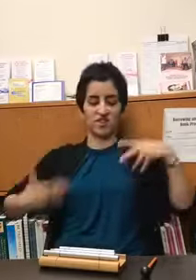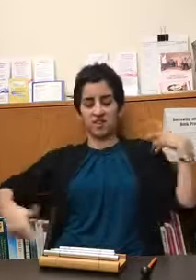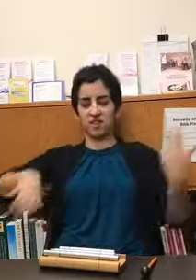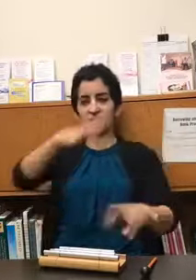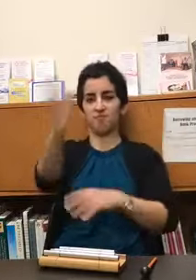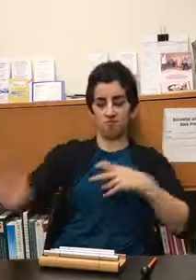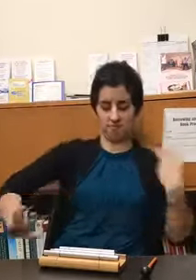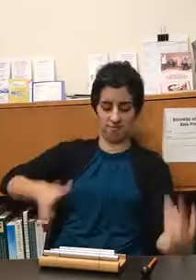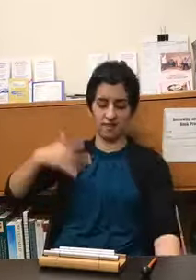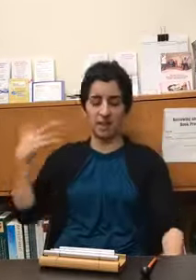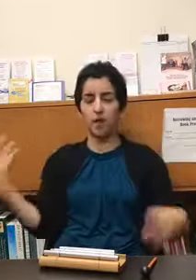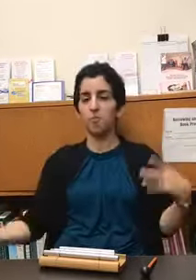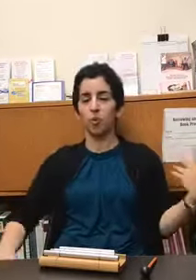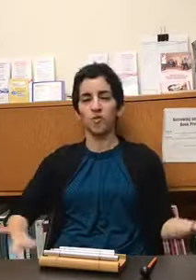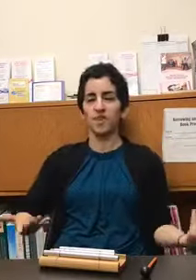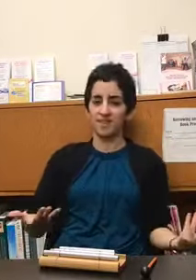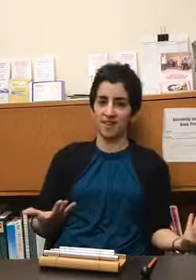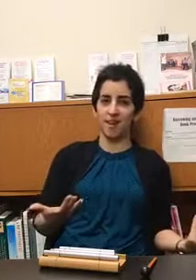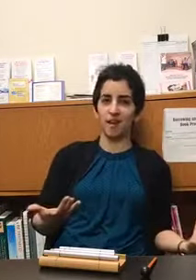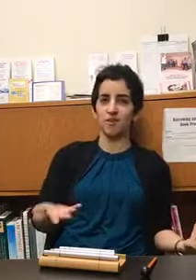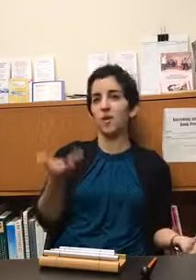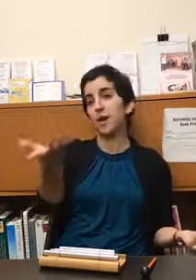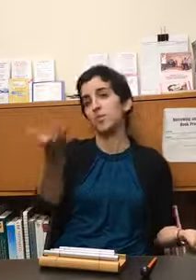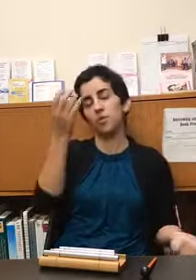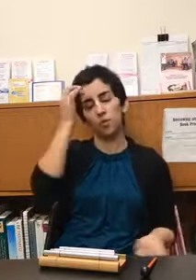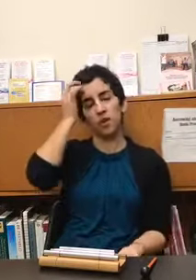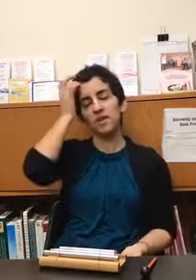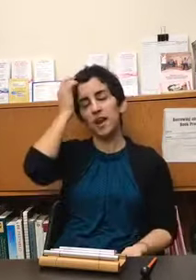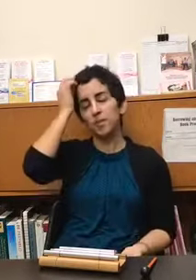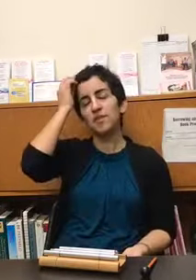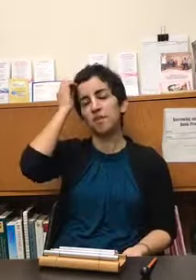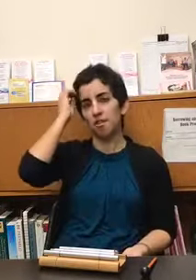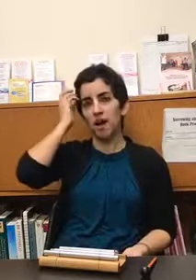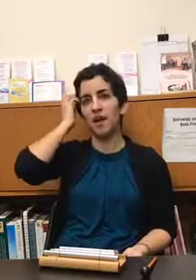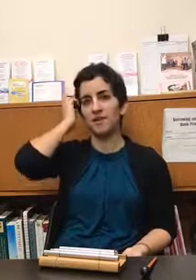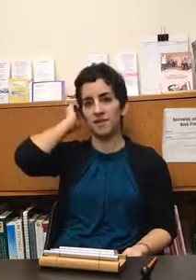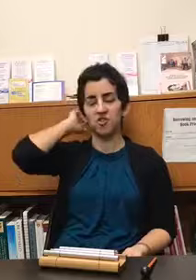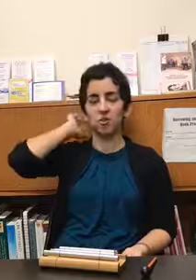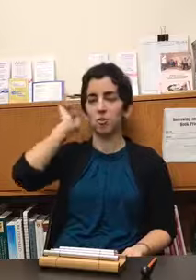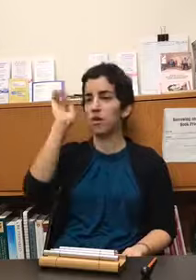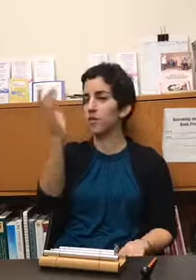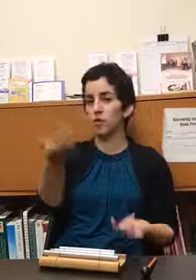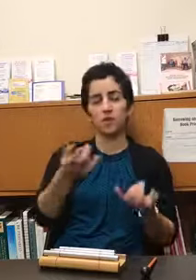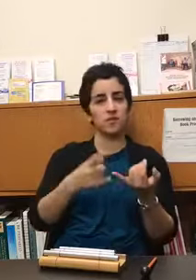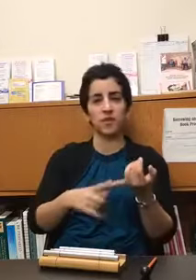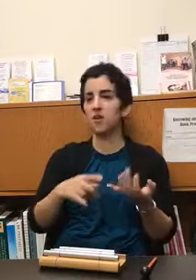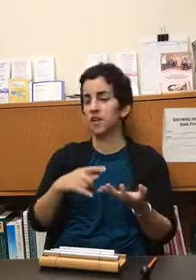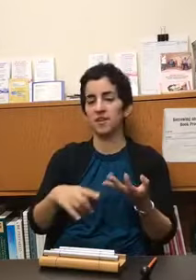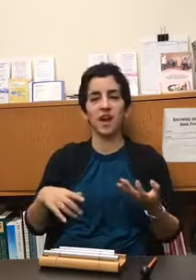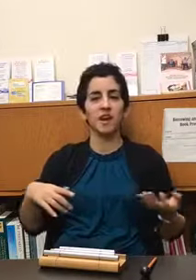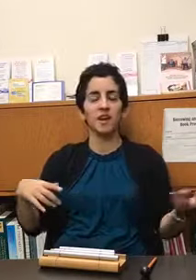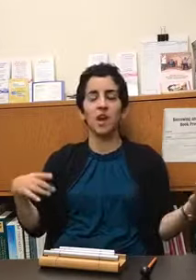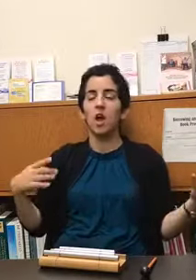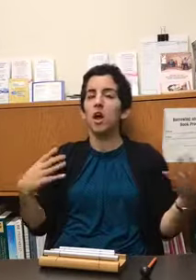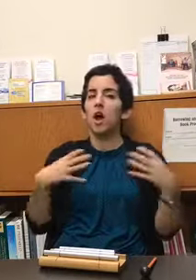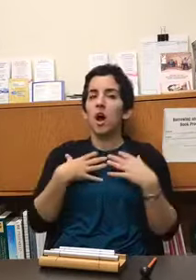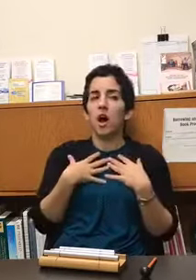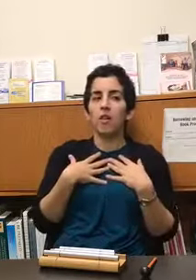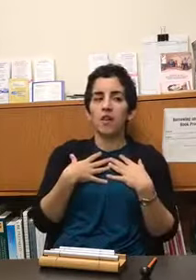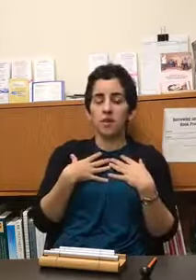this kind of amorphous thing so absolutely when that happens a lot in session whatever it is fear anxiety a lot of times